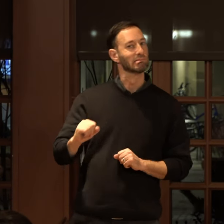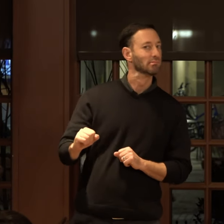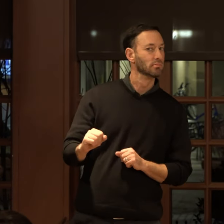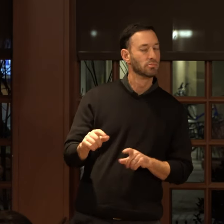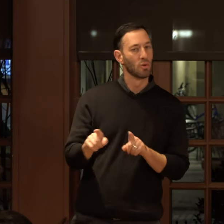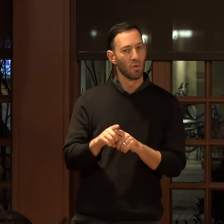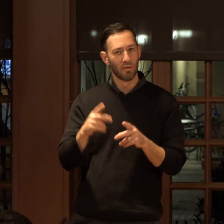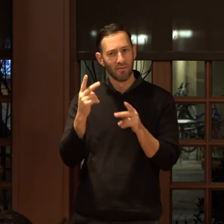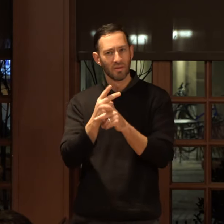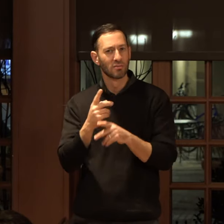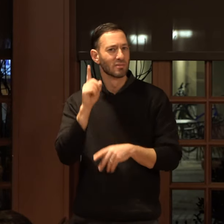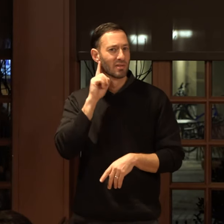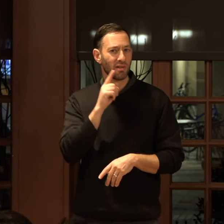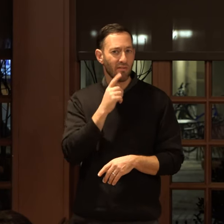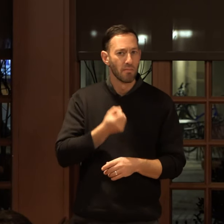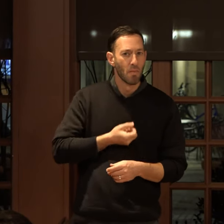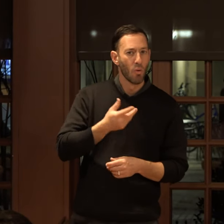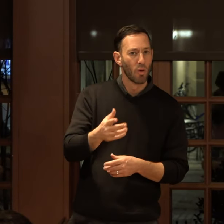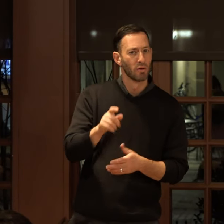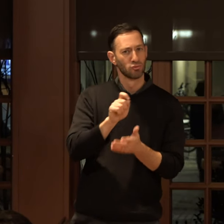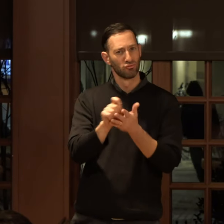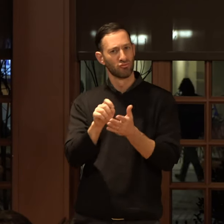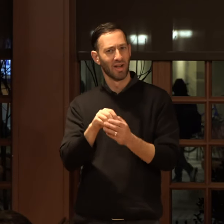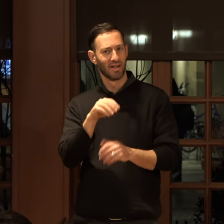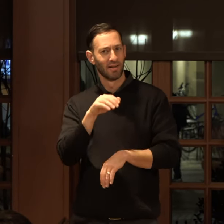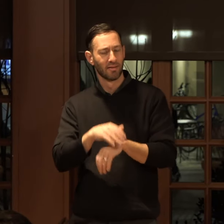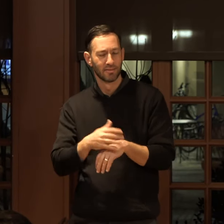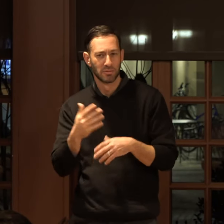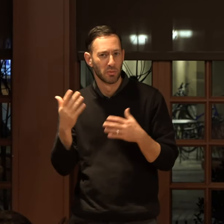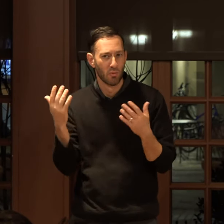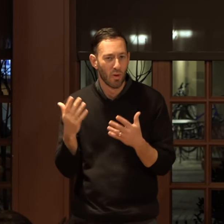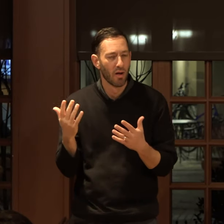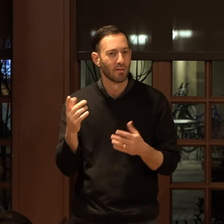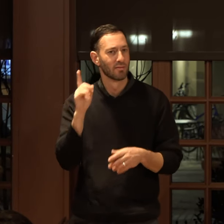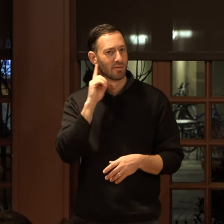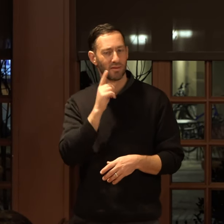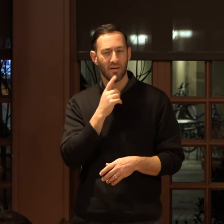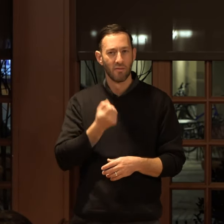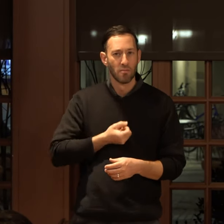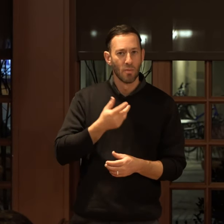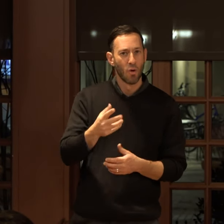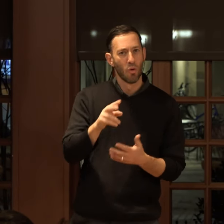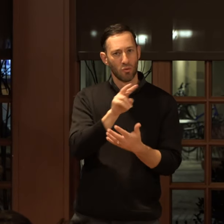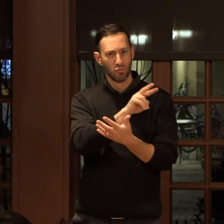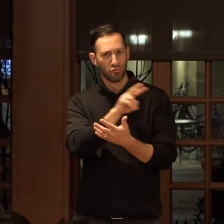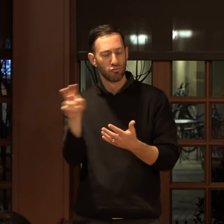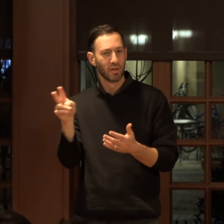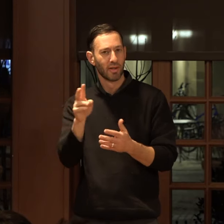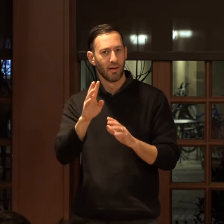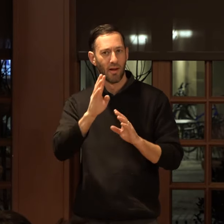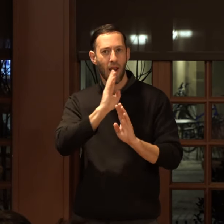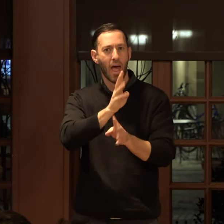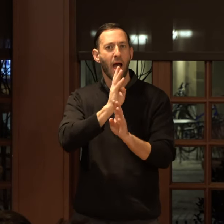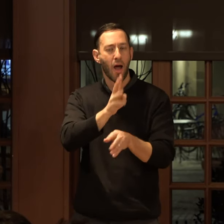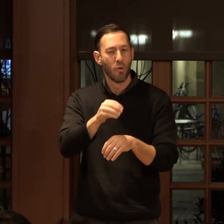what is deaf poetics when writing in English? What is deaf poetics when you read aloud in English